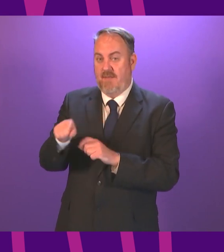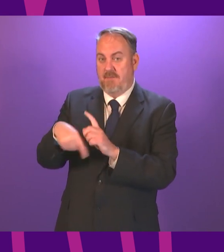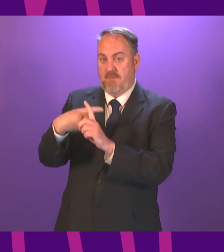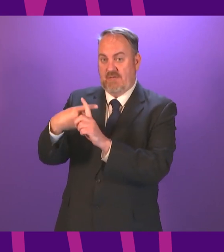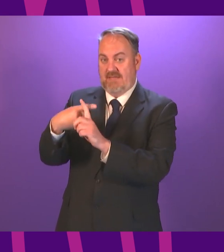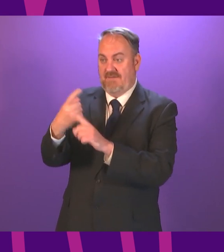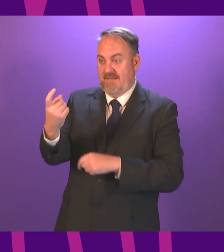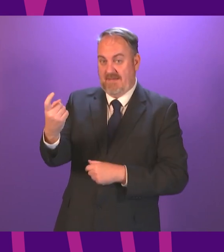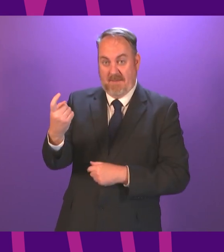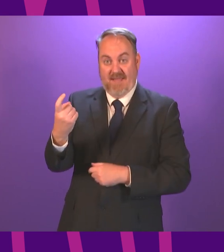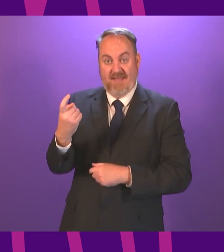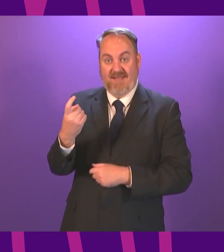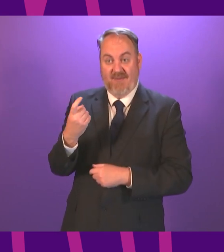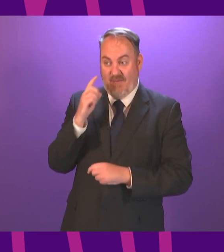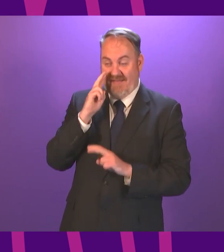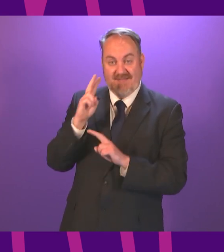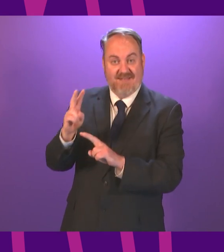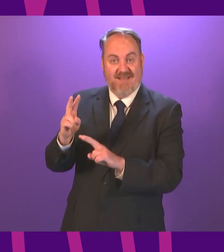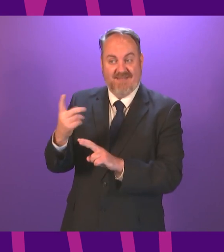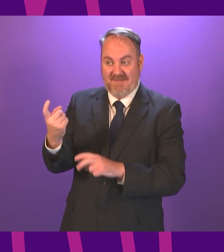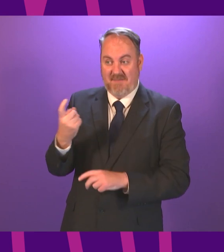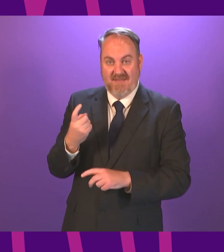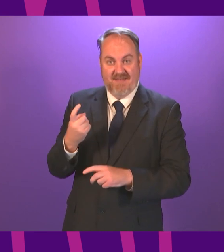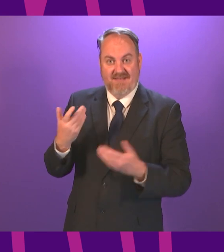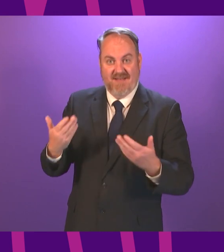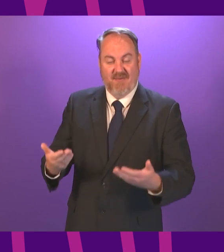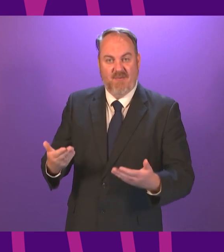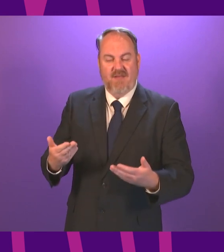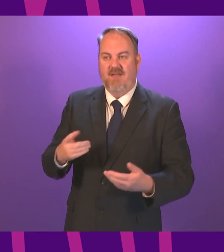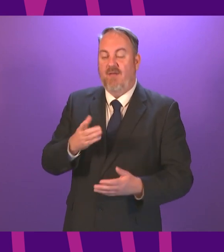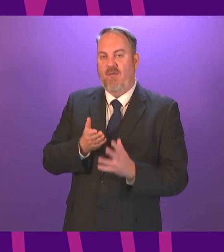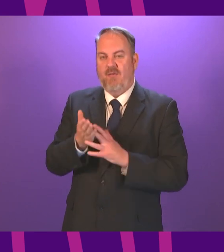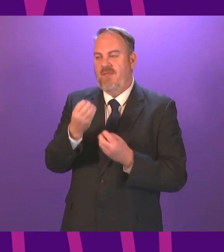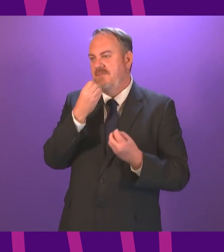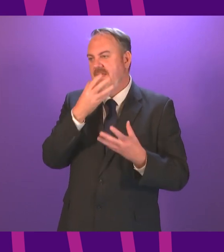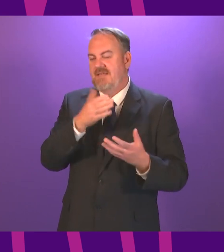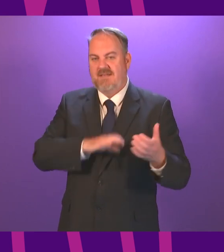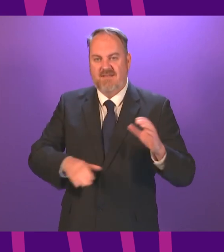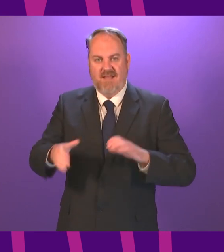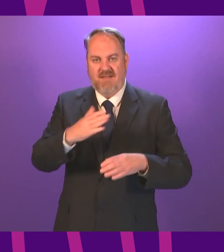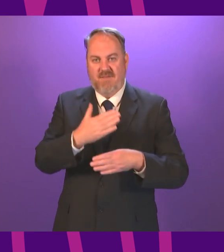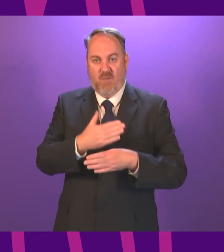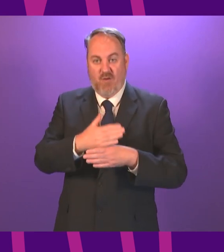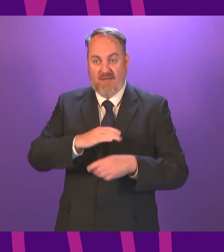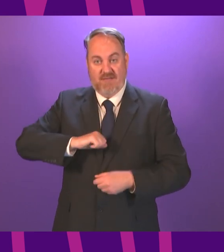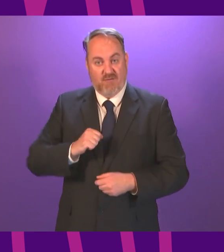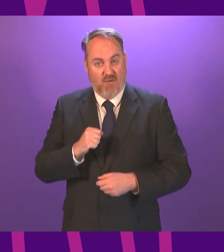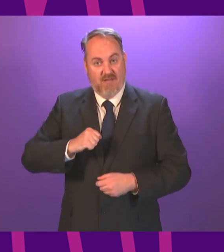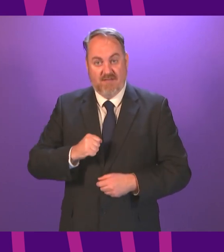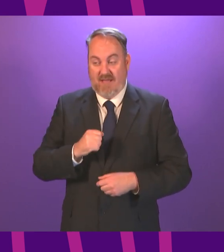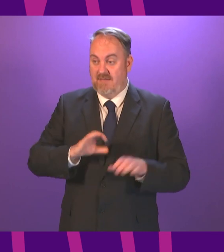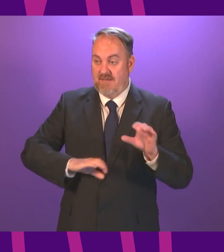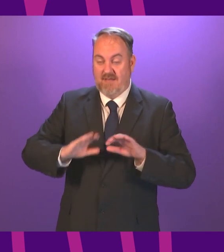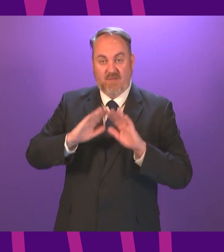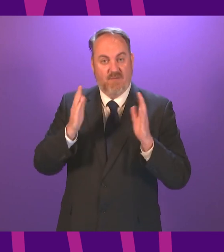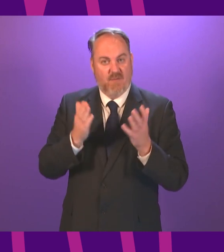getting that bit brighter thanks to the sheer brilliance of the scientific community both at home and internationally each